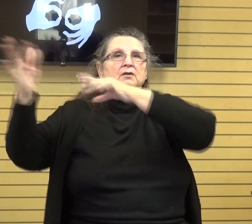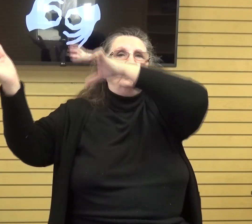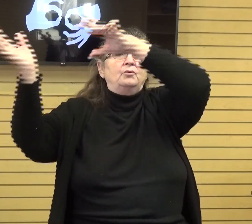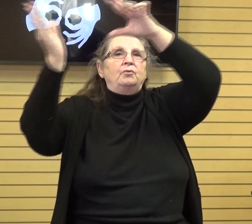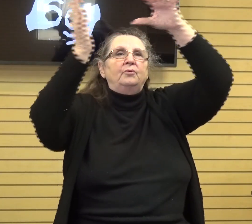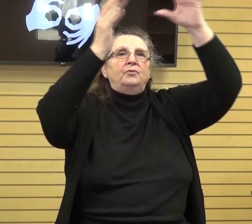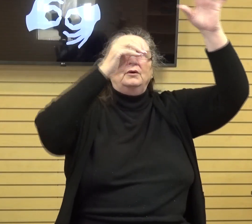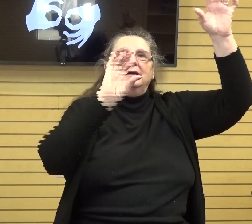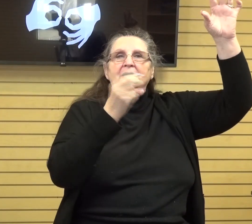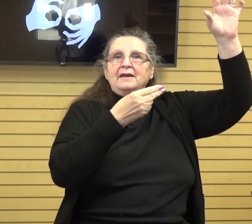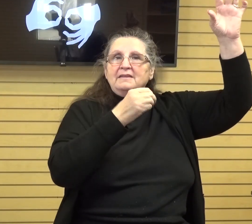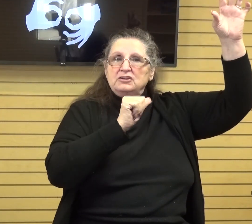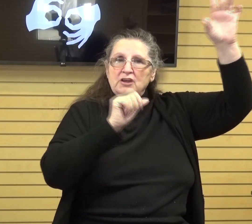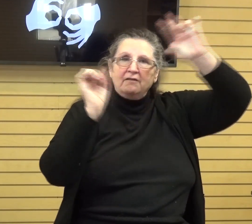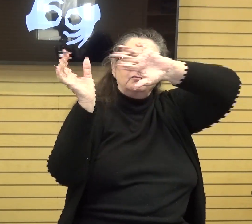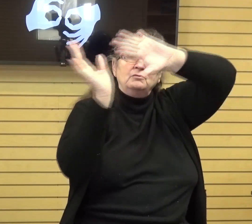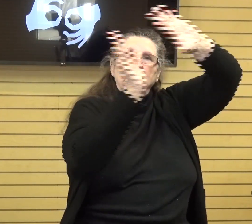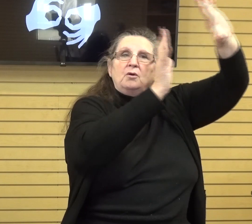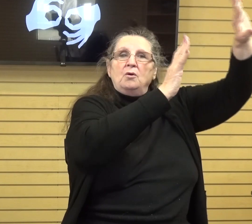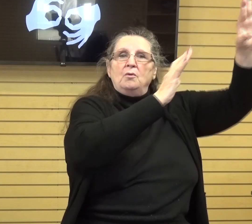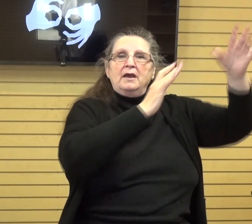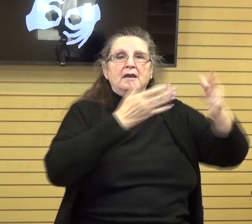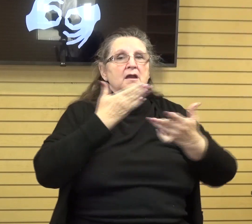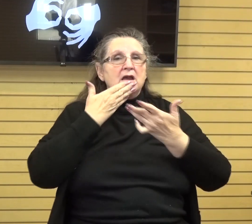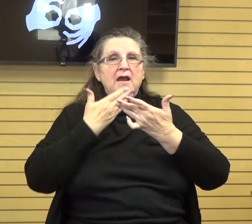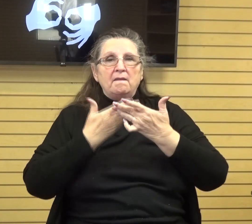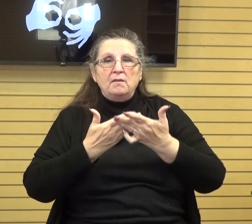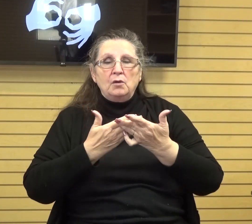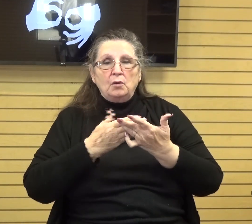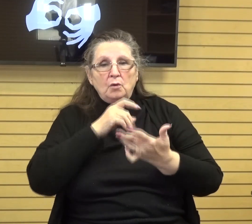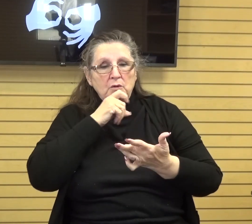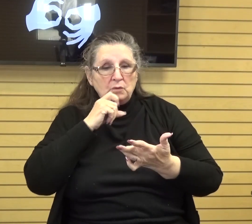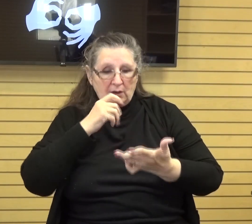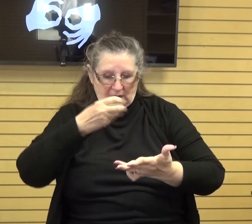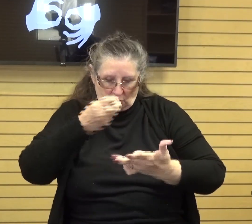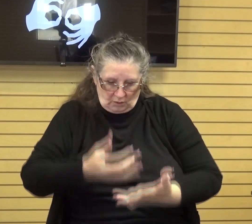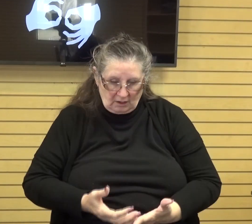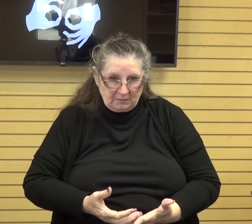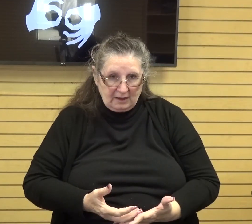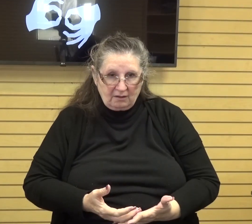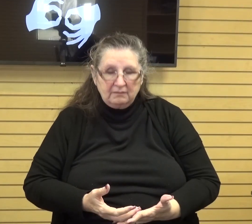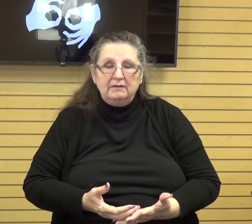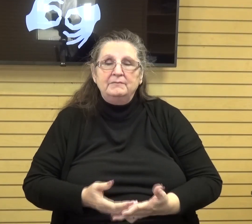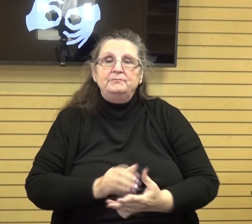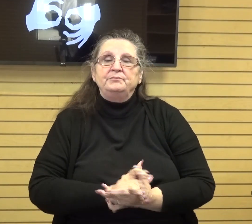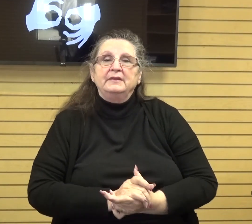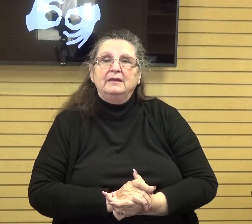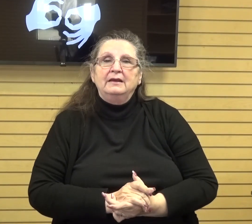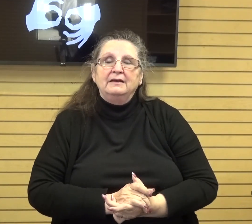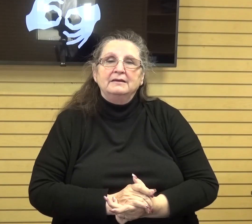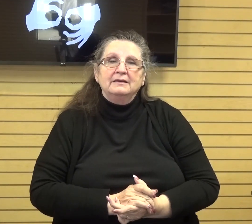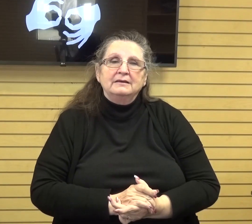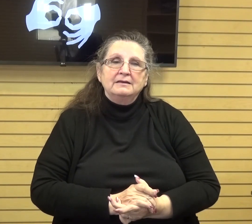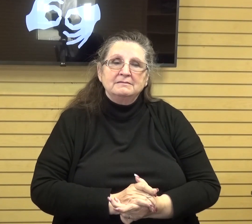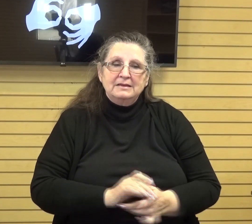it away and uh and that's what he's he's relating to the ungodly is this chaff